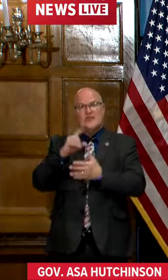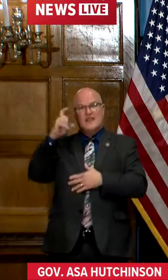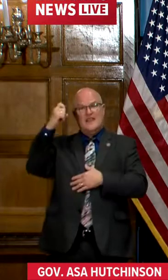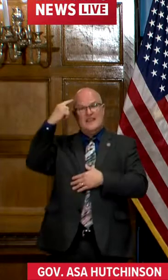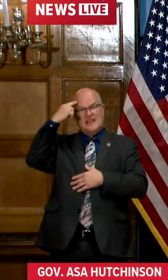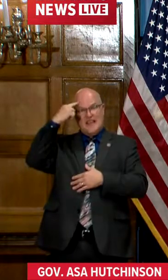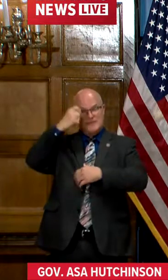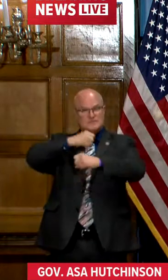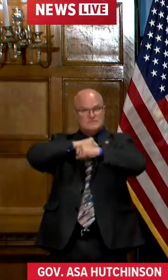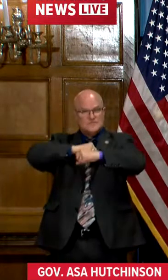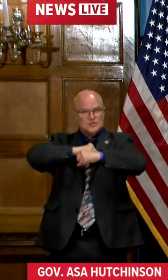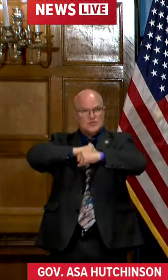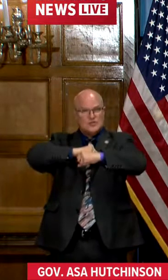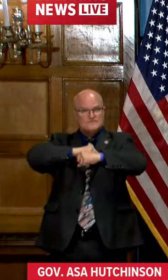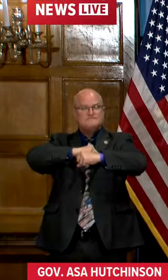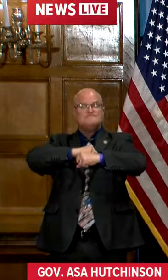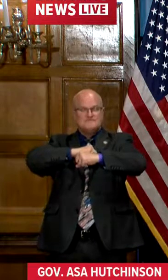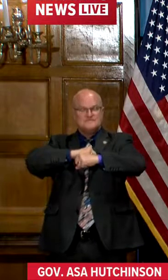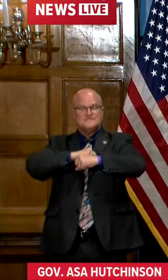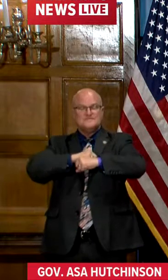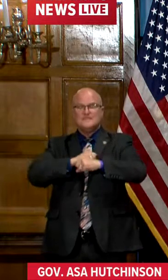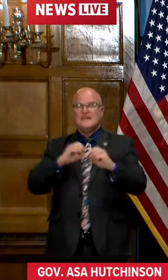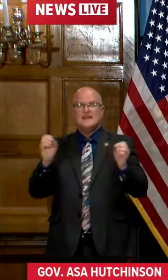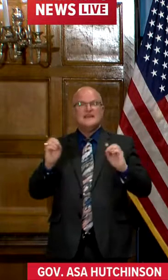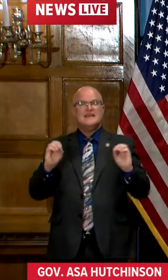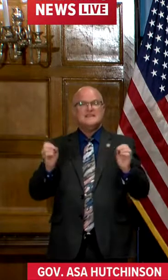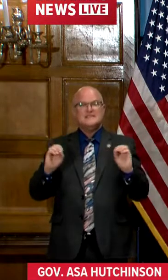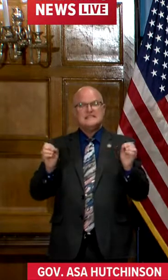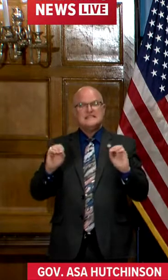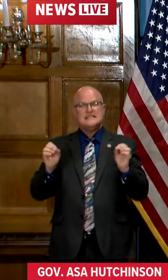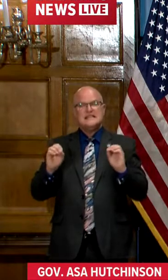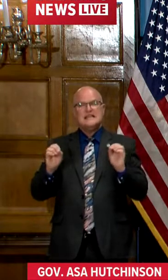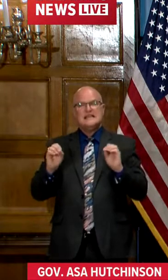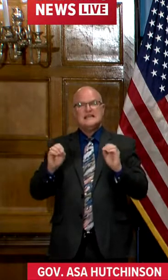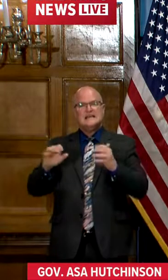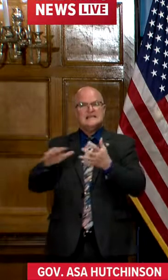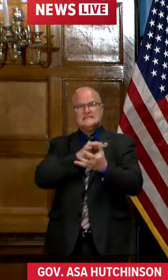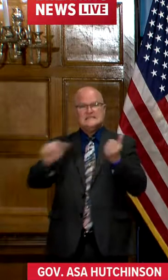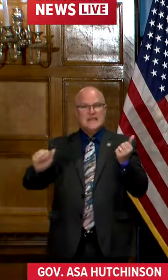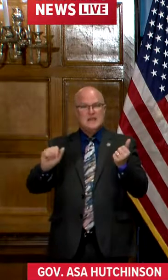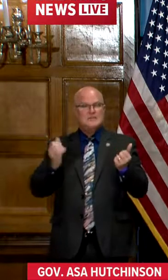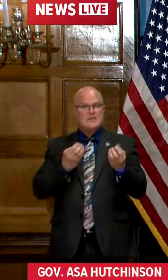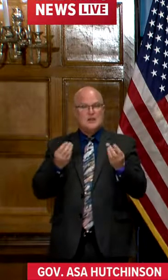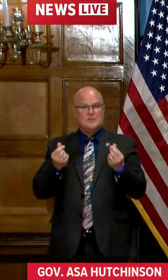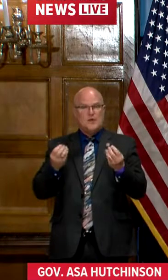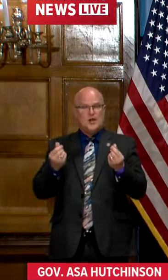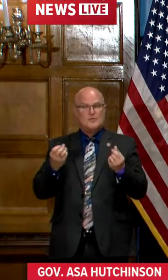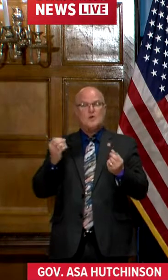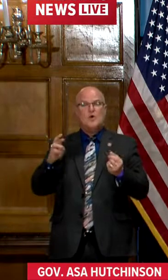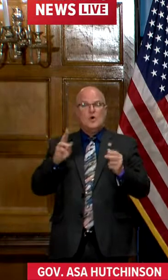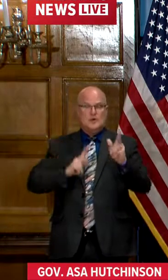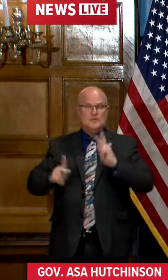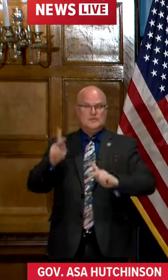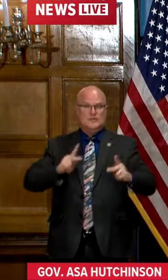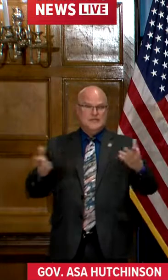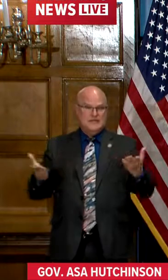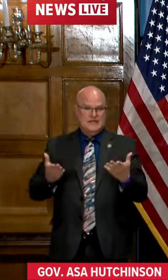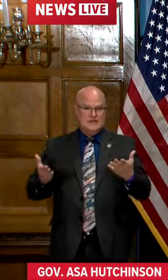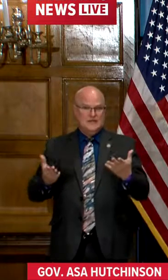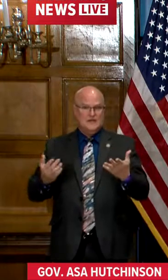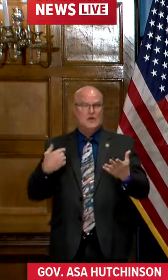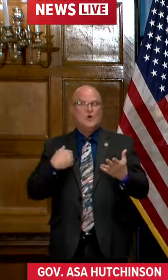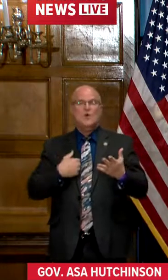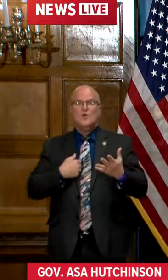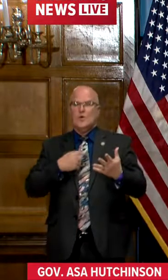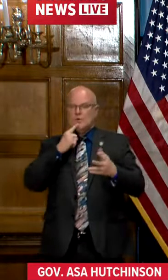capital is secure and that there's not any damage to our property or to personnel here. We're taking